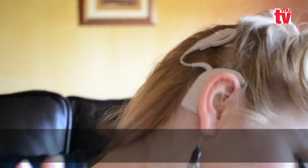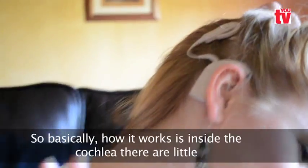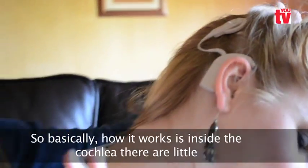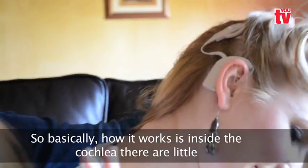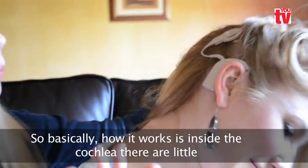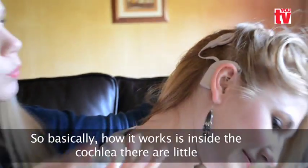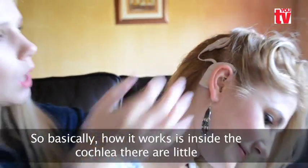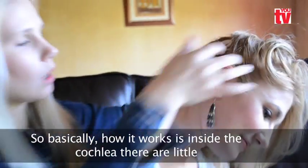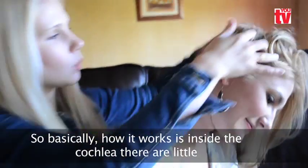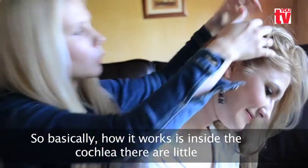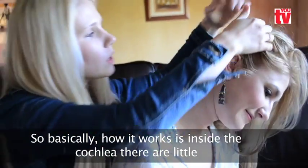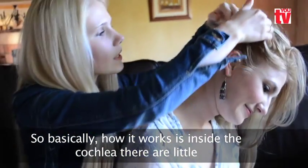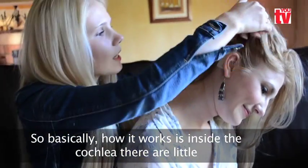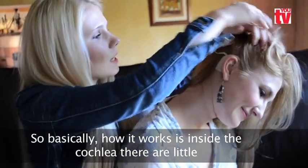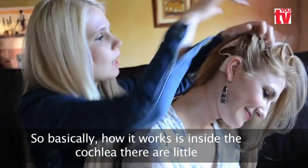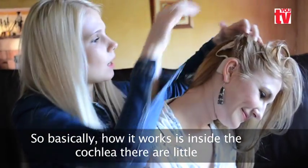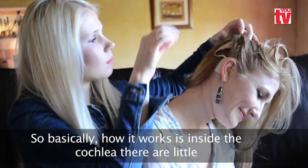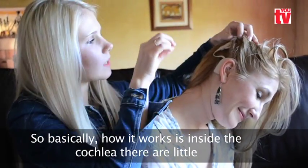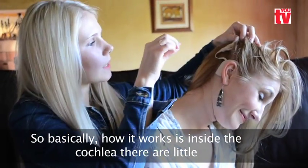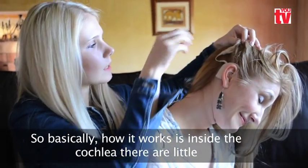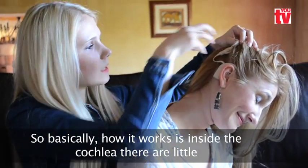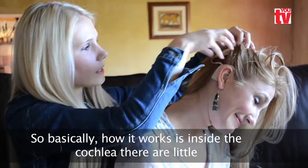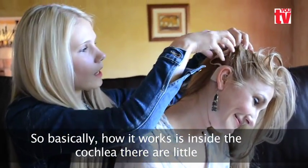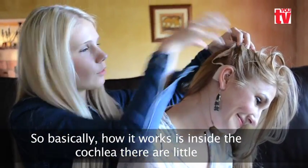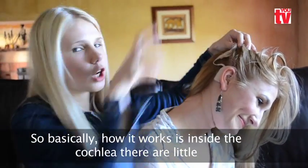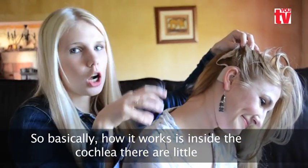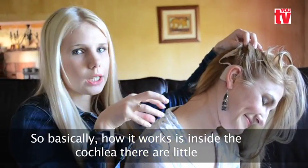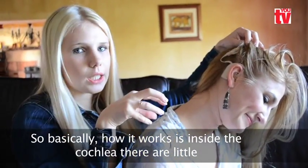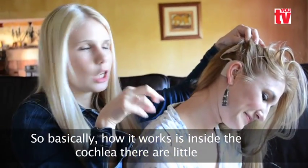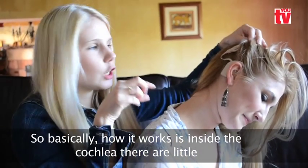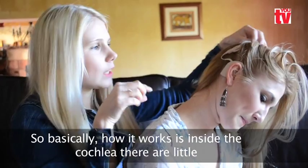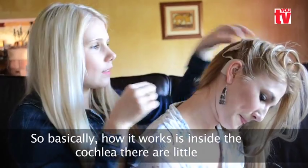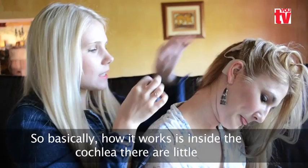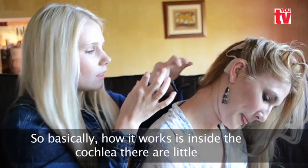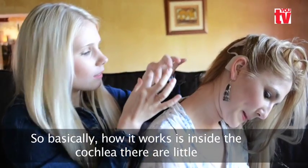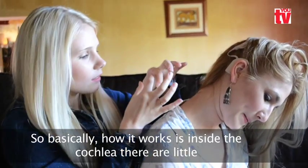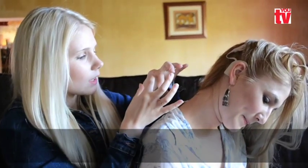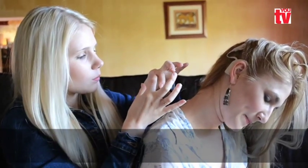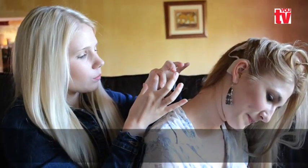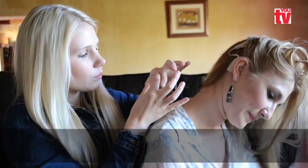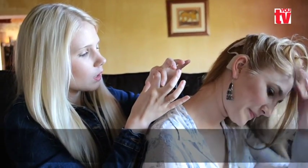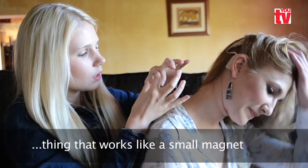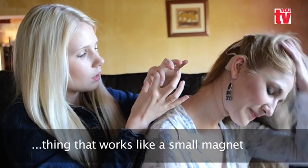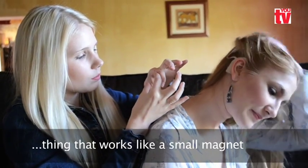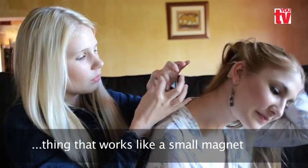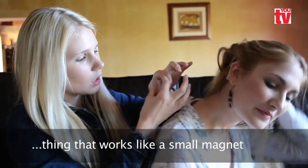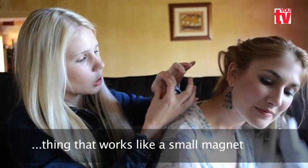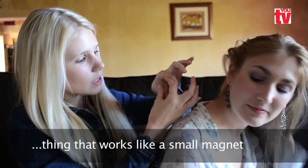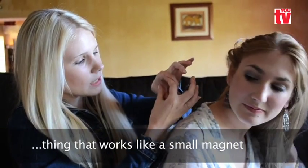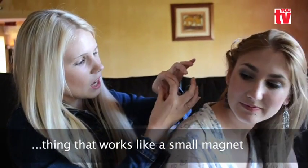how it works is that inside the cochlear, you get this little thing that looks like